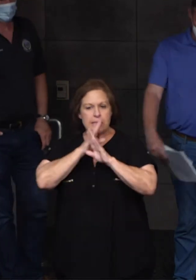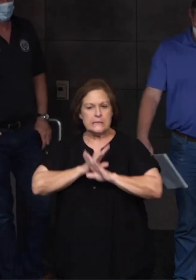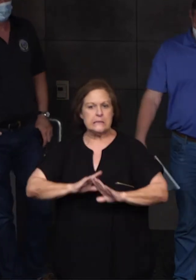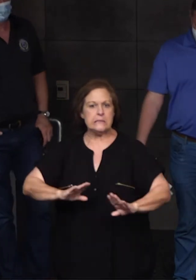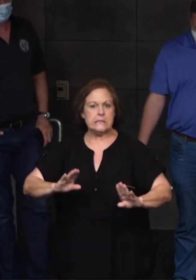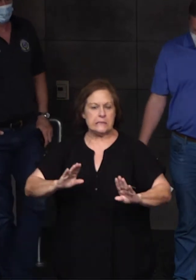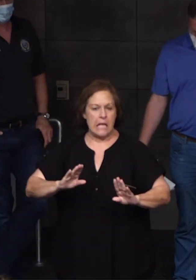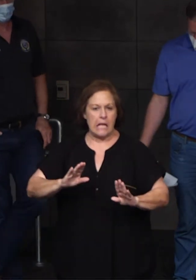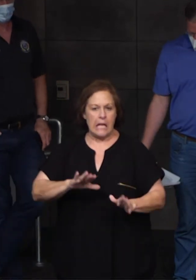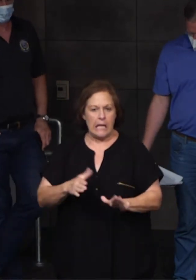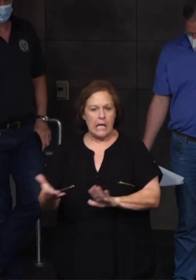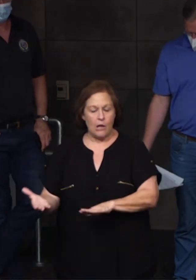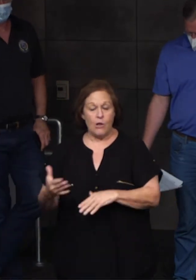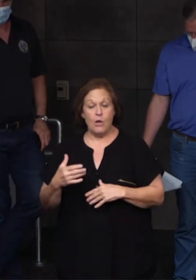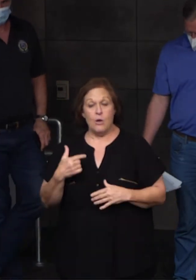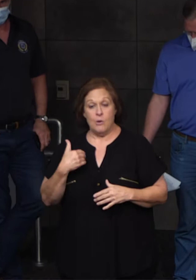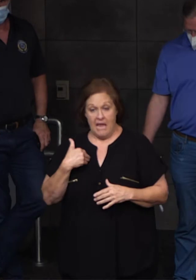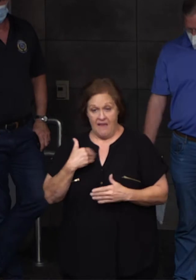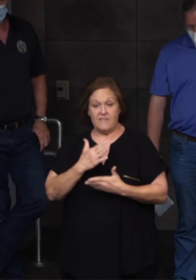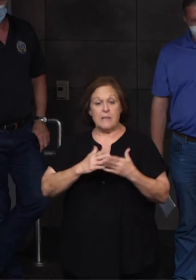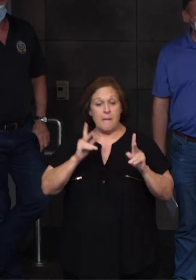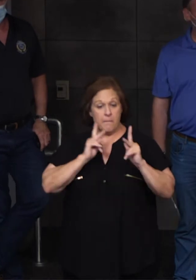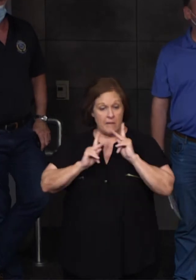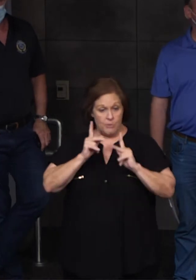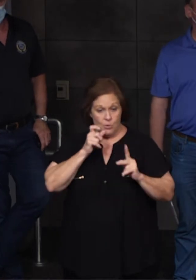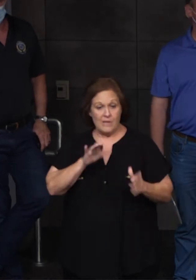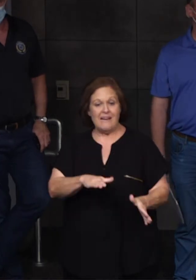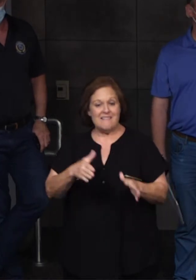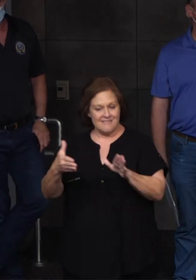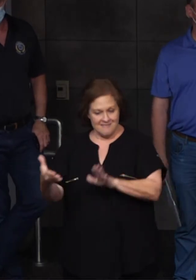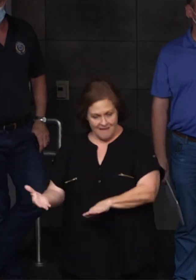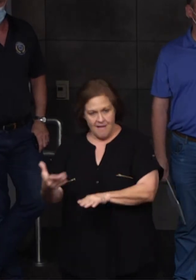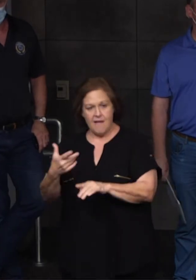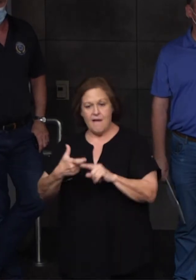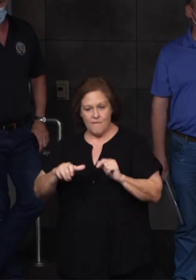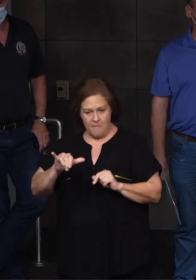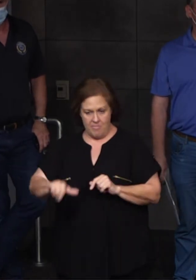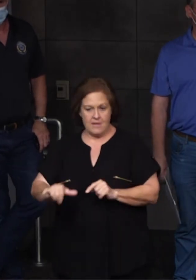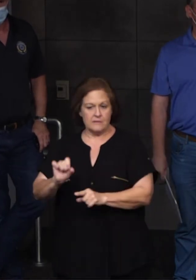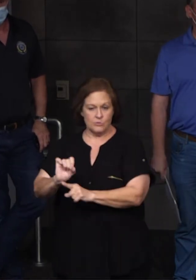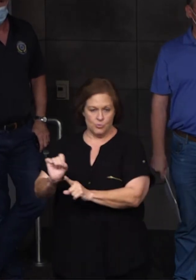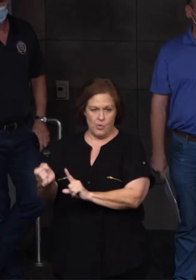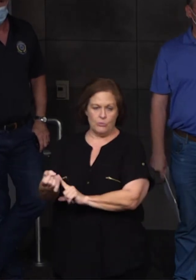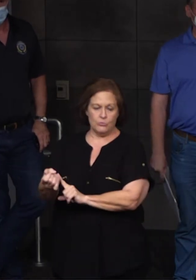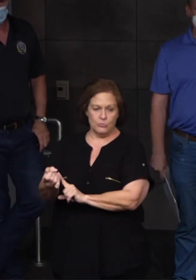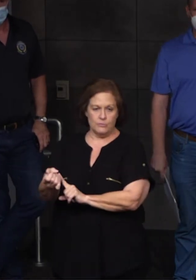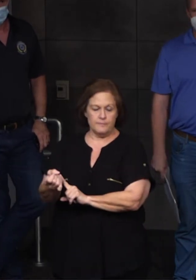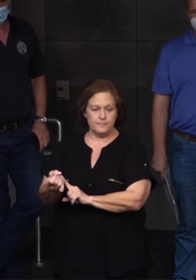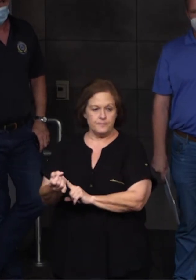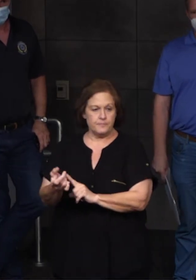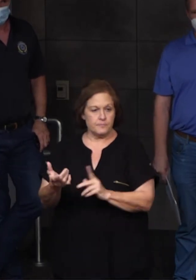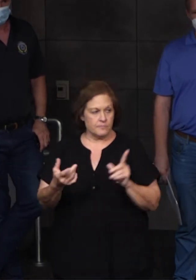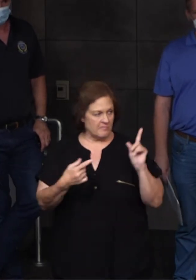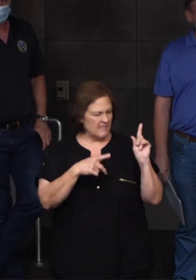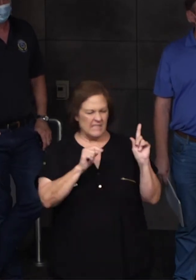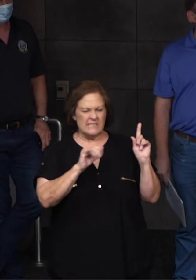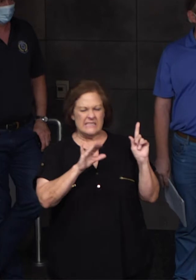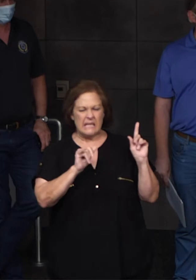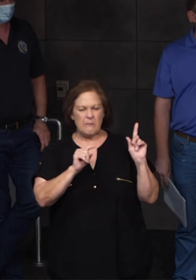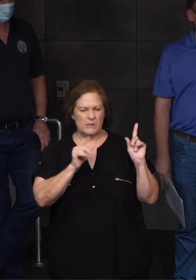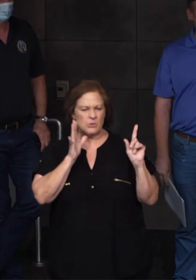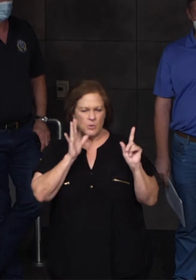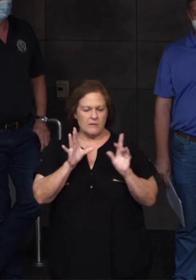we had fatalities today from this exact type of incident, and Chief Tibbetts is going to